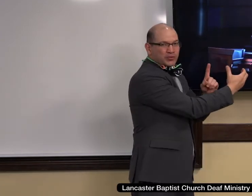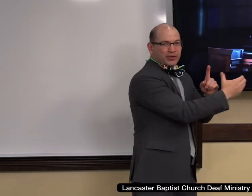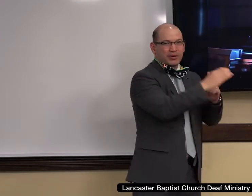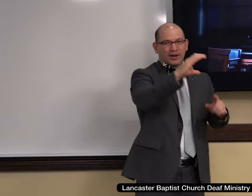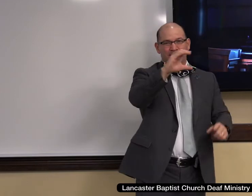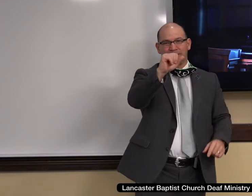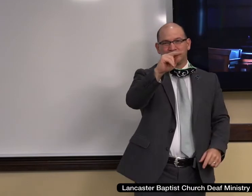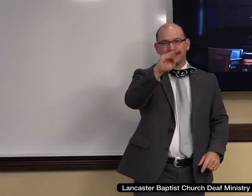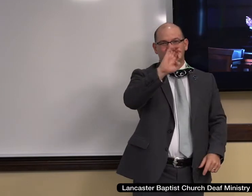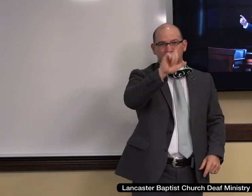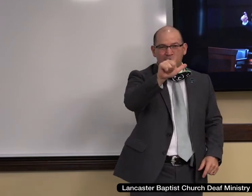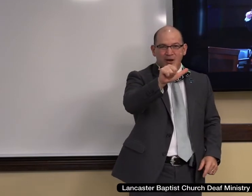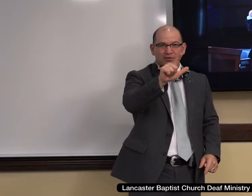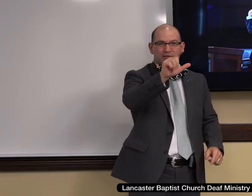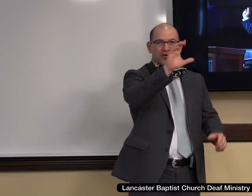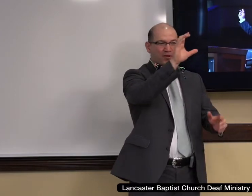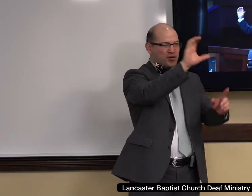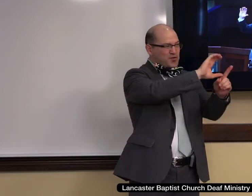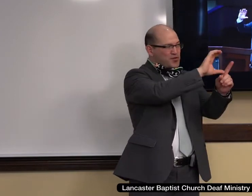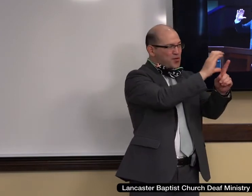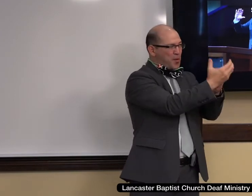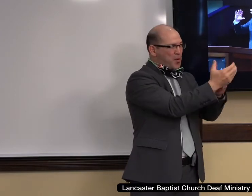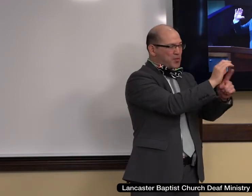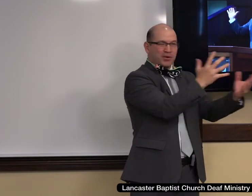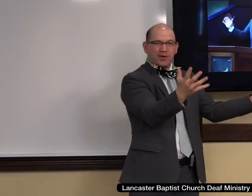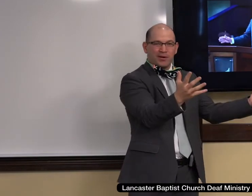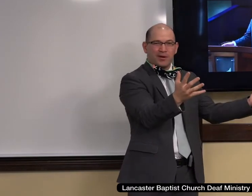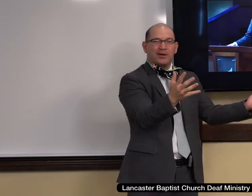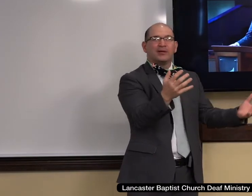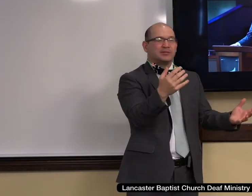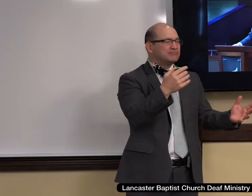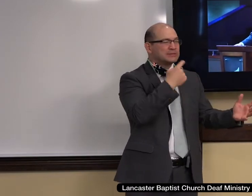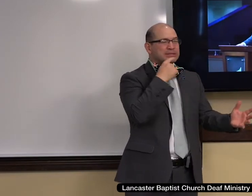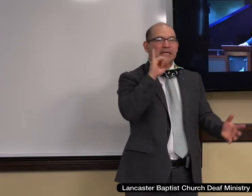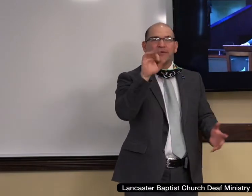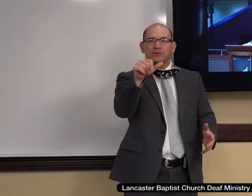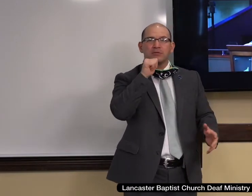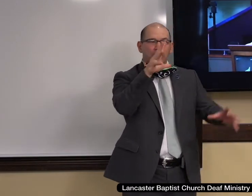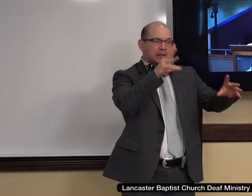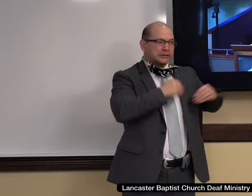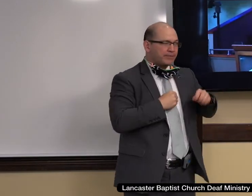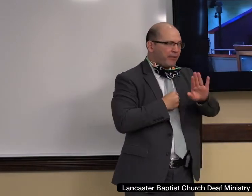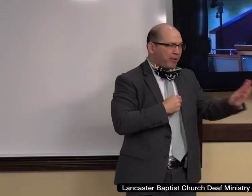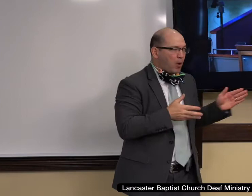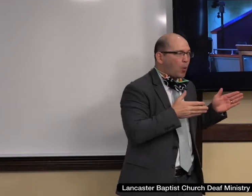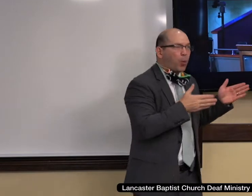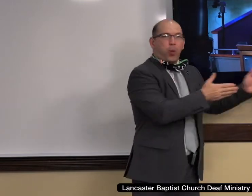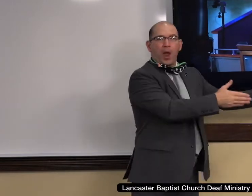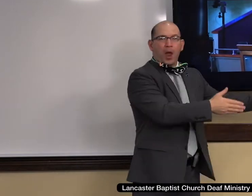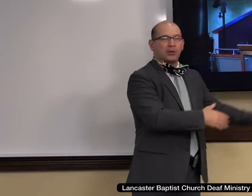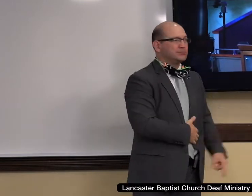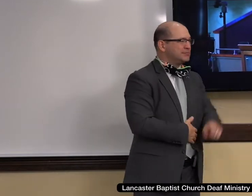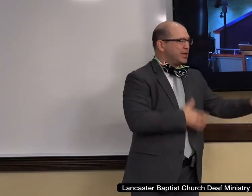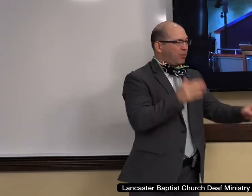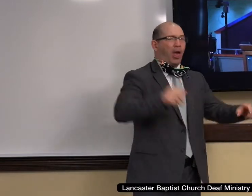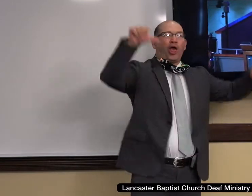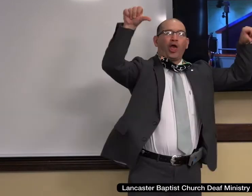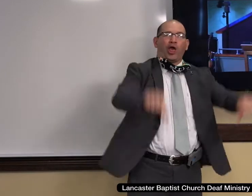accept, uh, whatever the social, uh, messaging might be at a given time, then the cancel culture will take